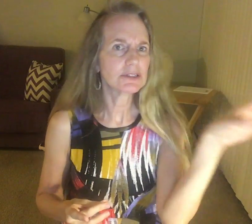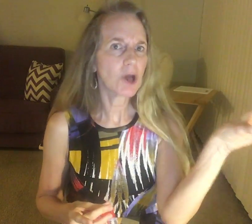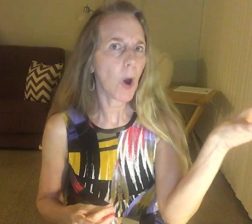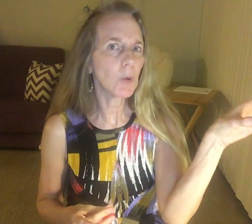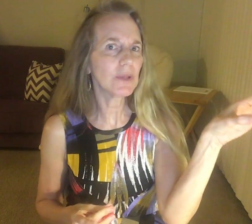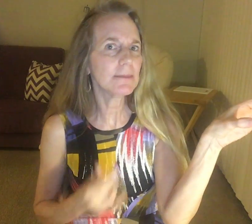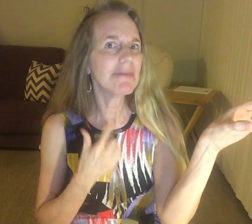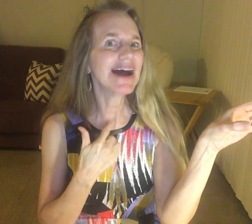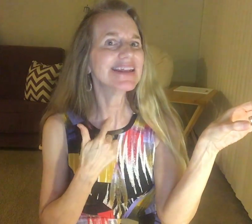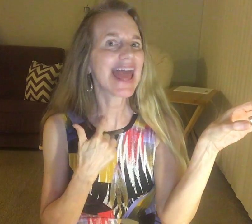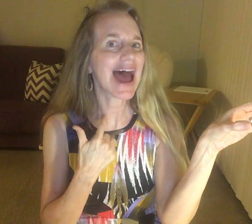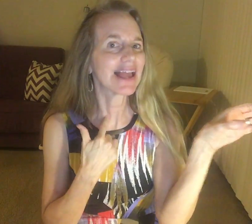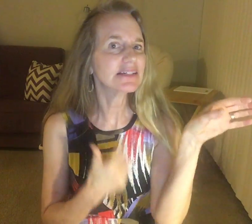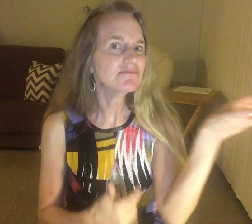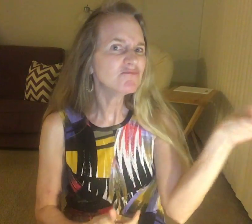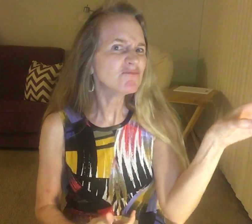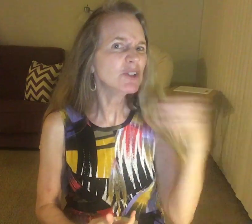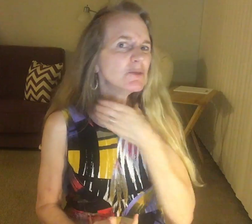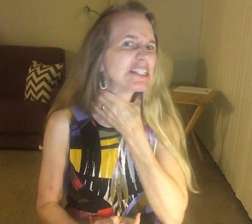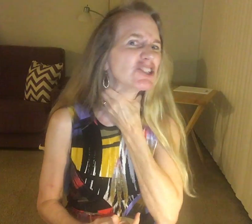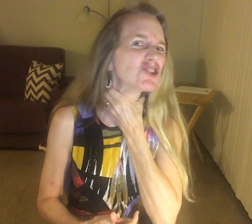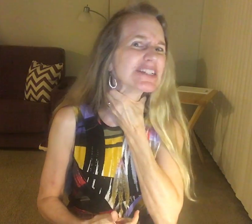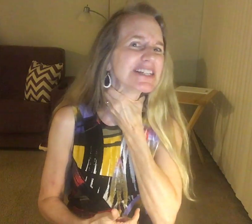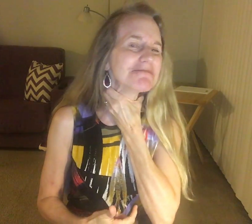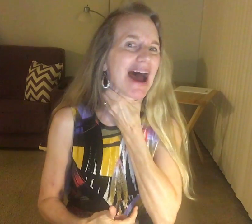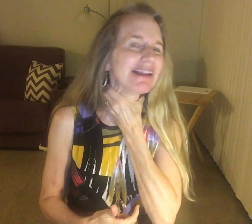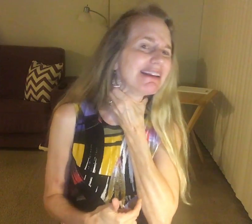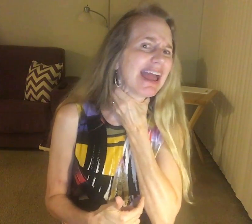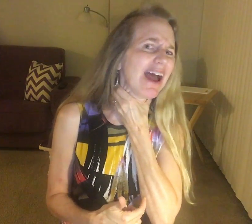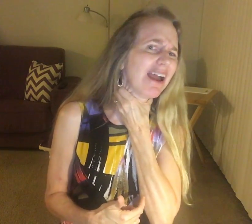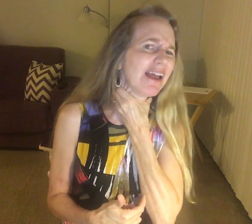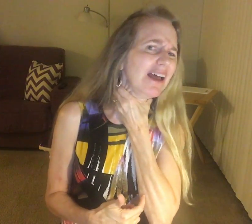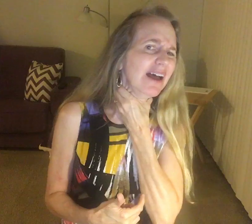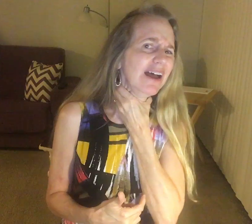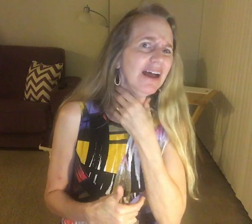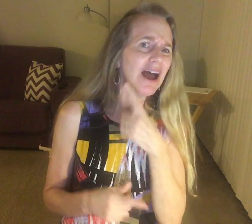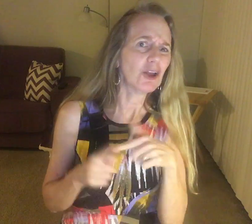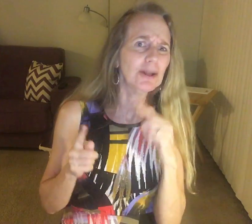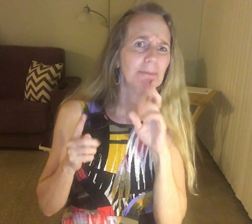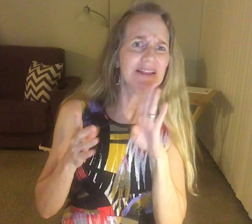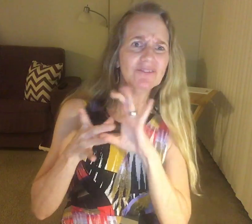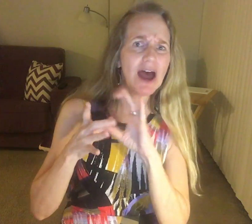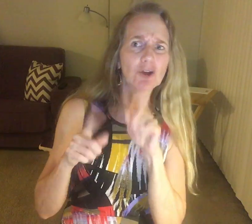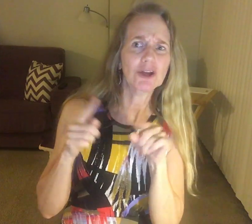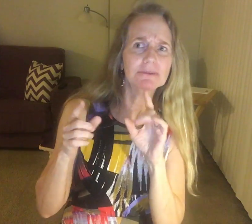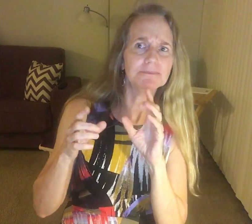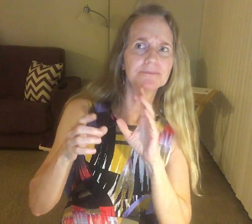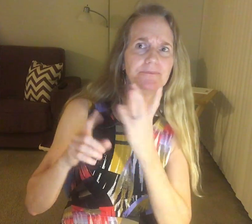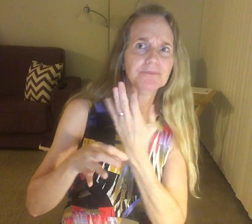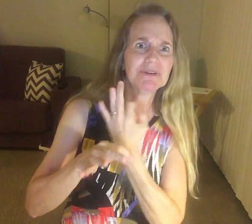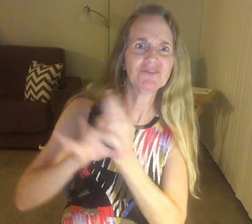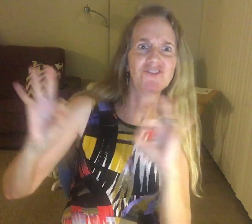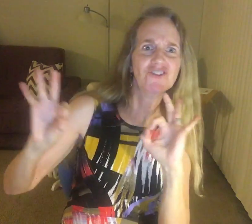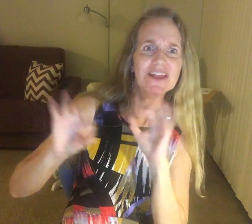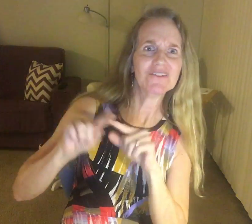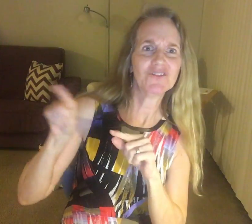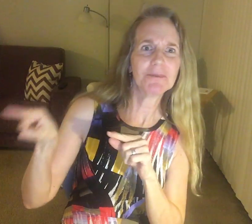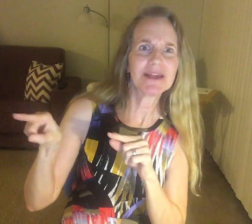was holding my neck. And he squeezing my neck. I could be, I could be free from